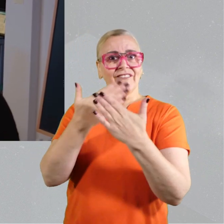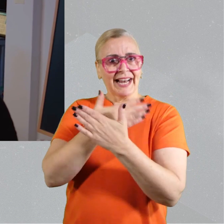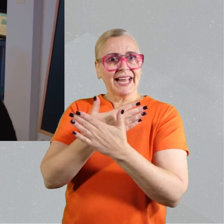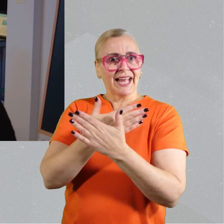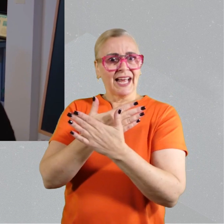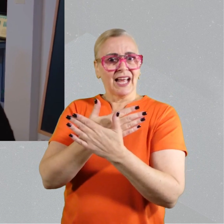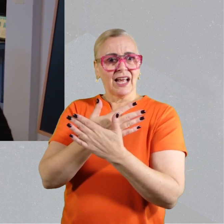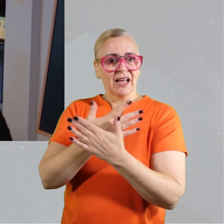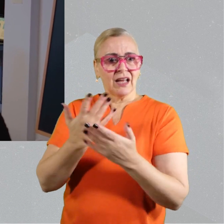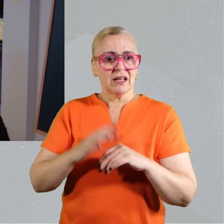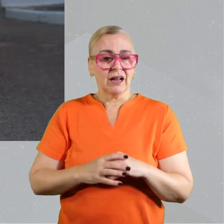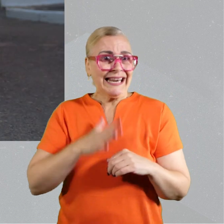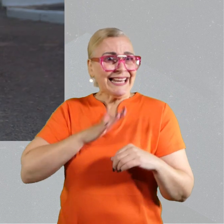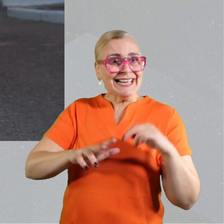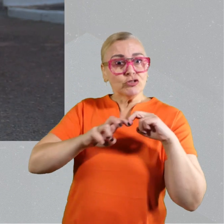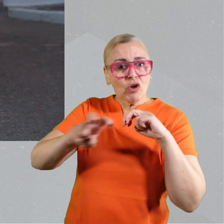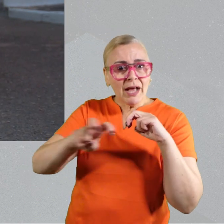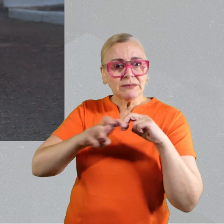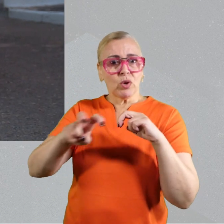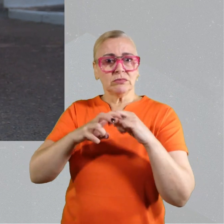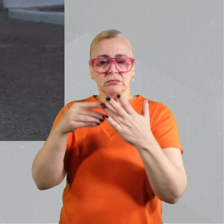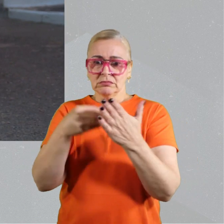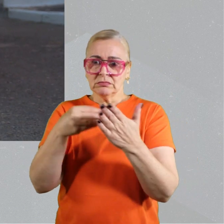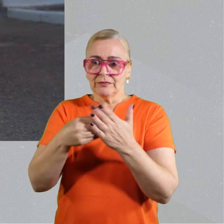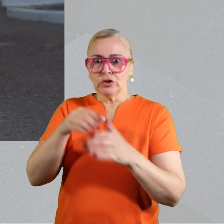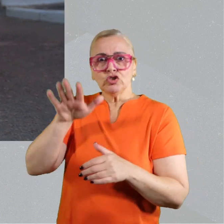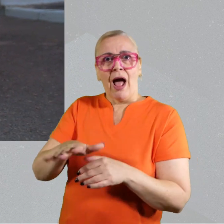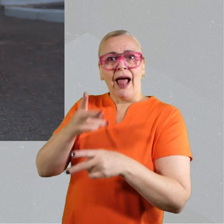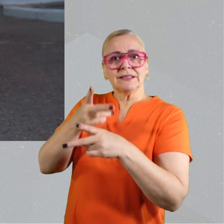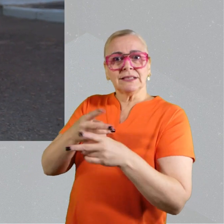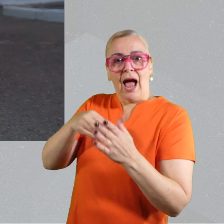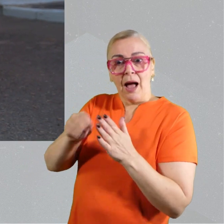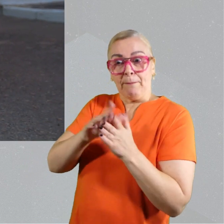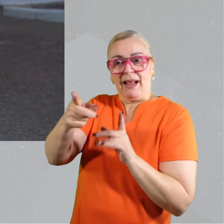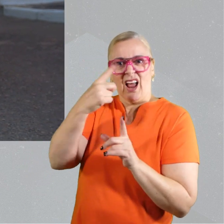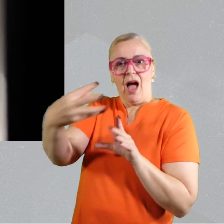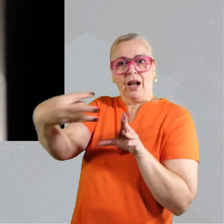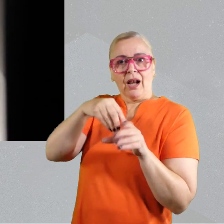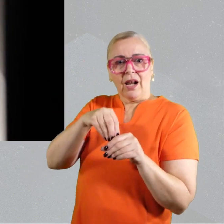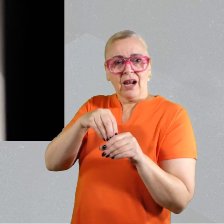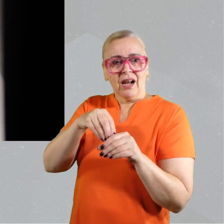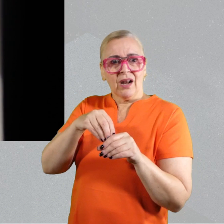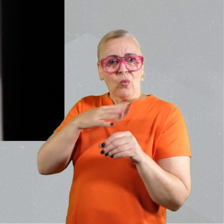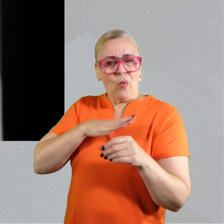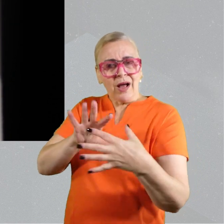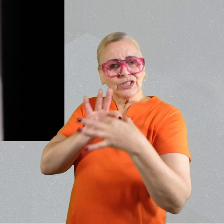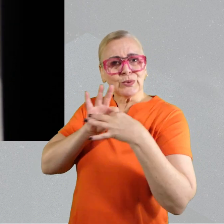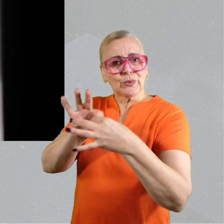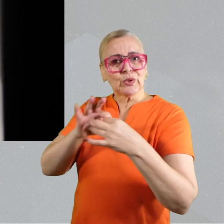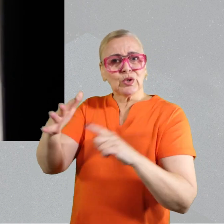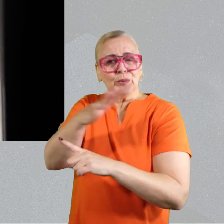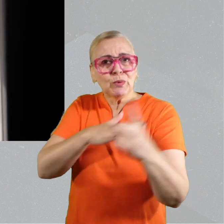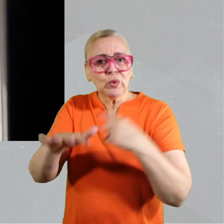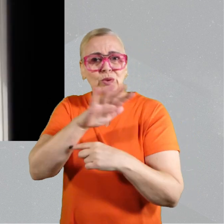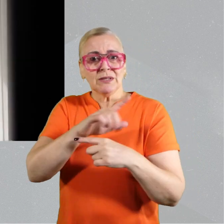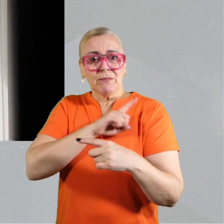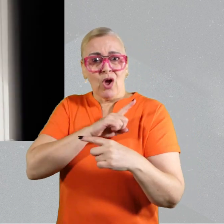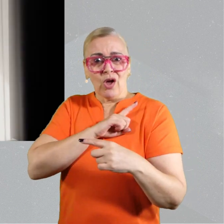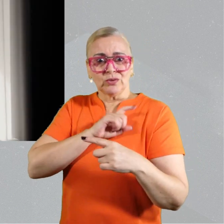in the evening. Transportation, reimbursement for childcare for these participants if we really want to